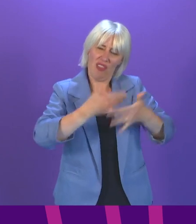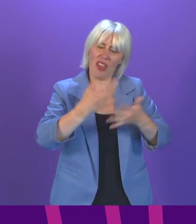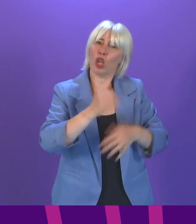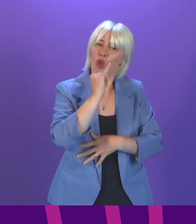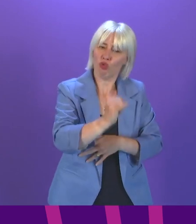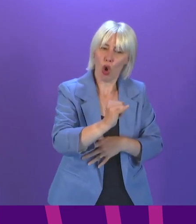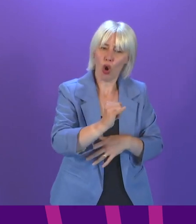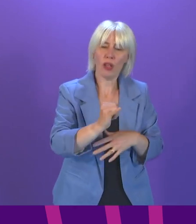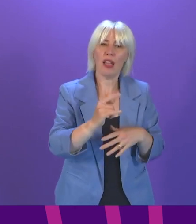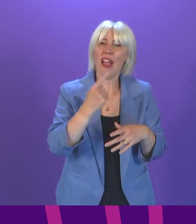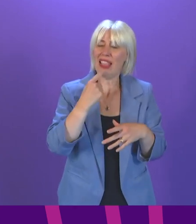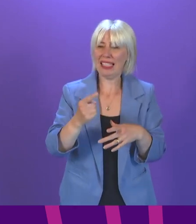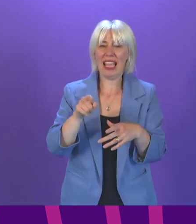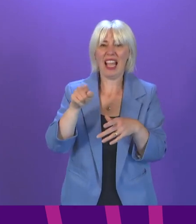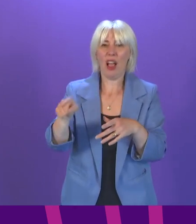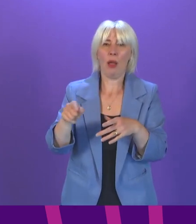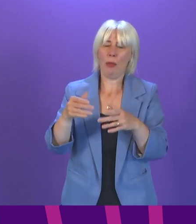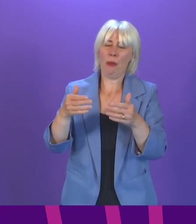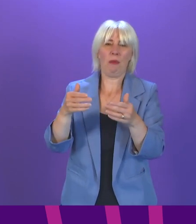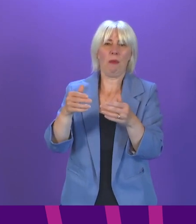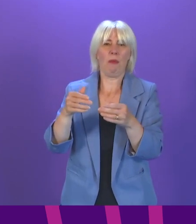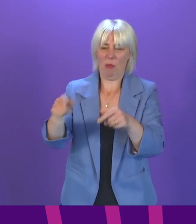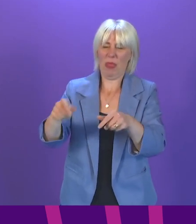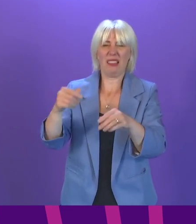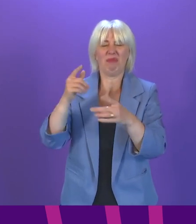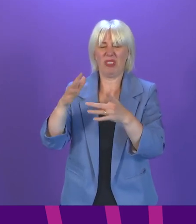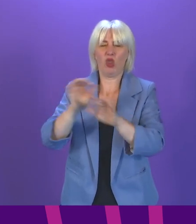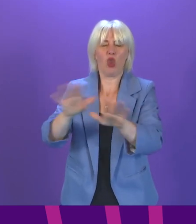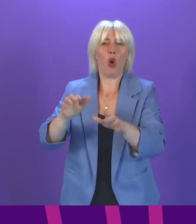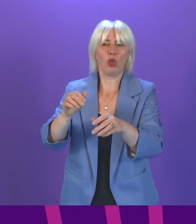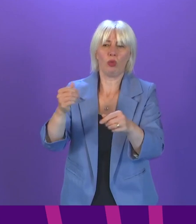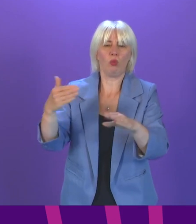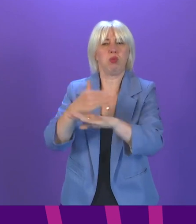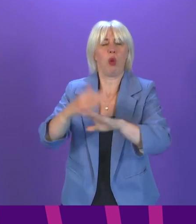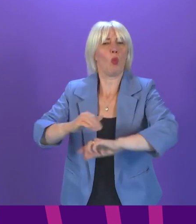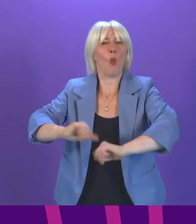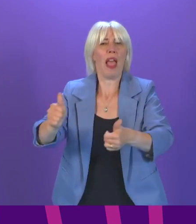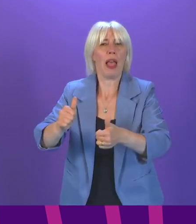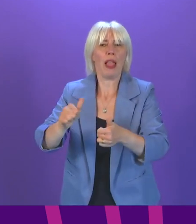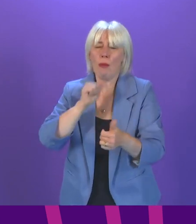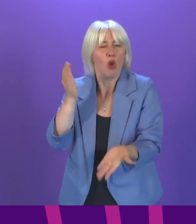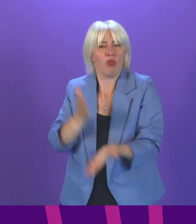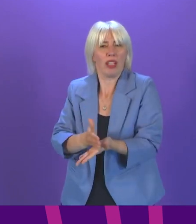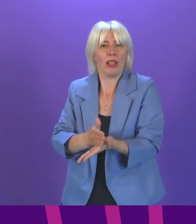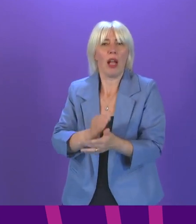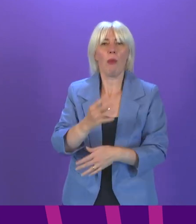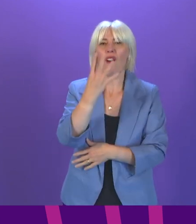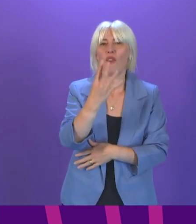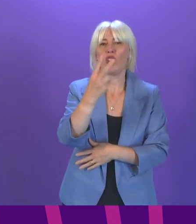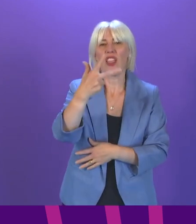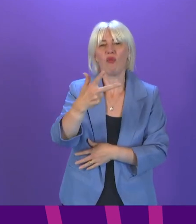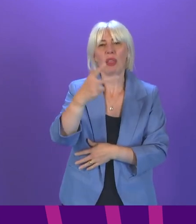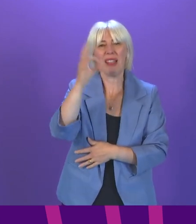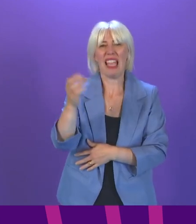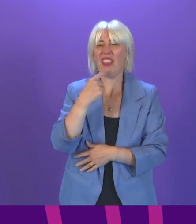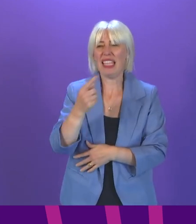that suggest it is performing at a level that is not reflective of the reality. And the 43 per cent cited last week that is